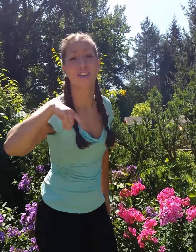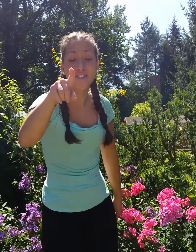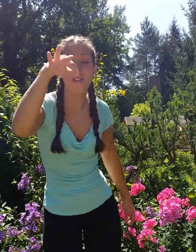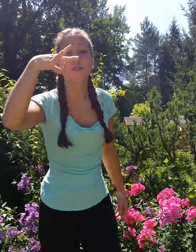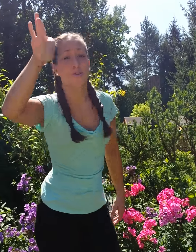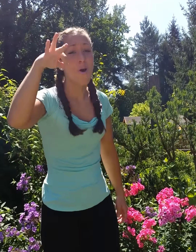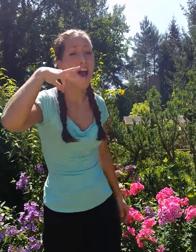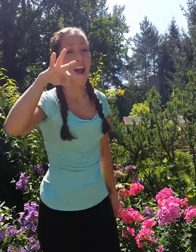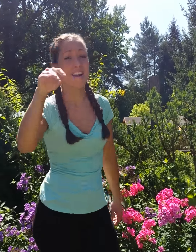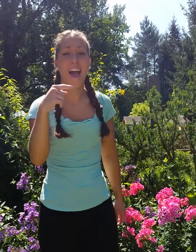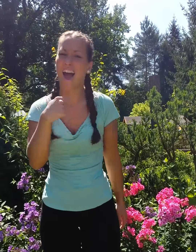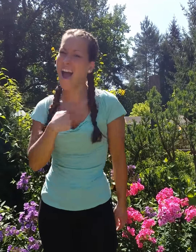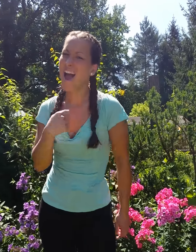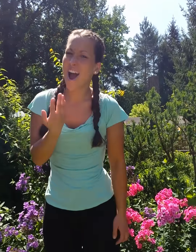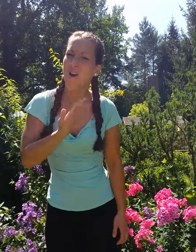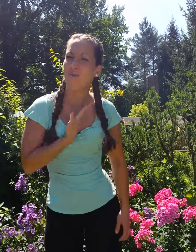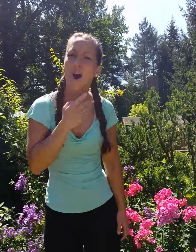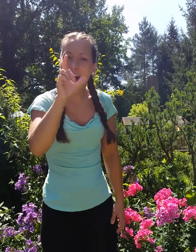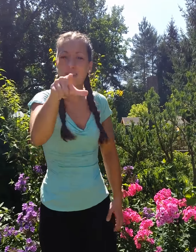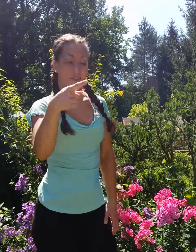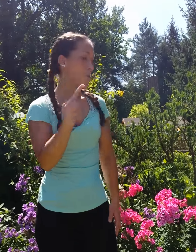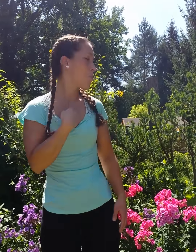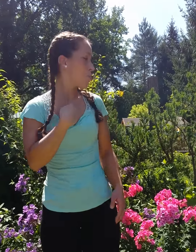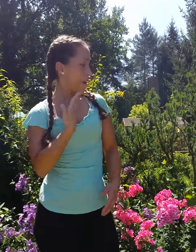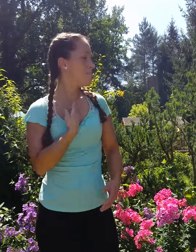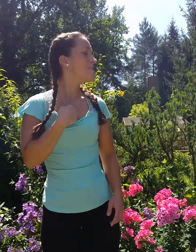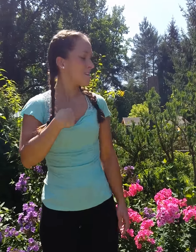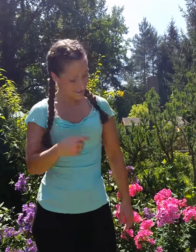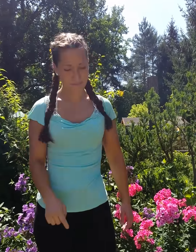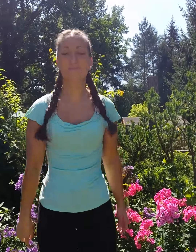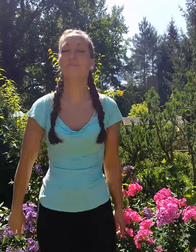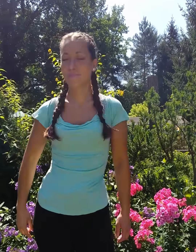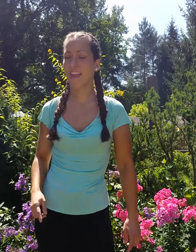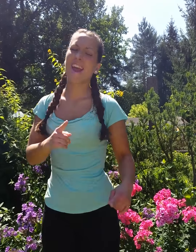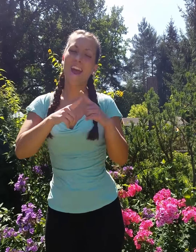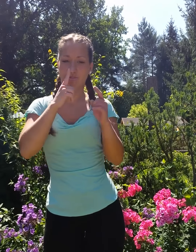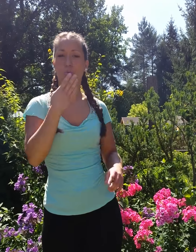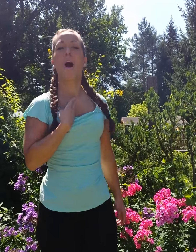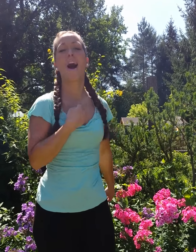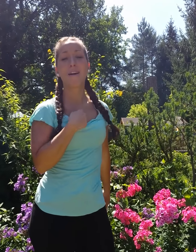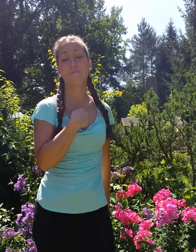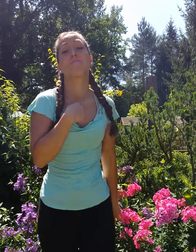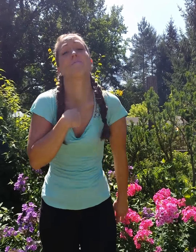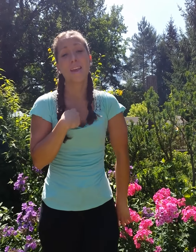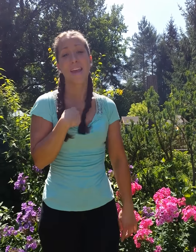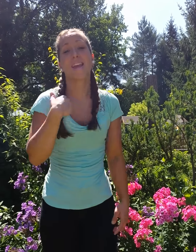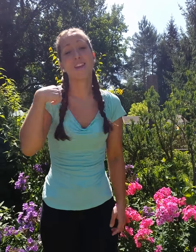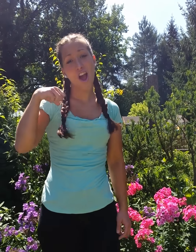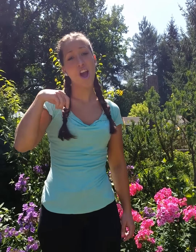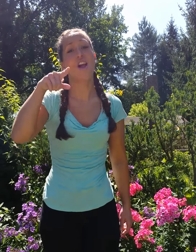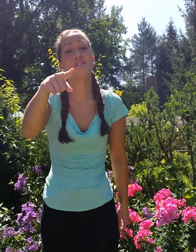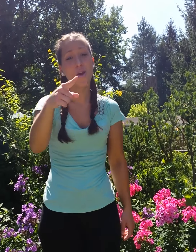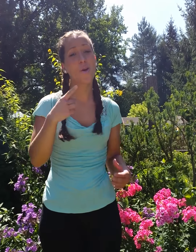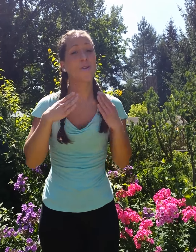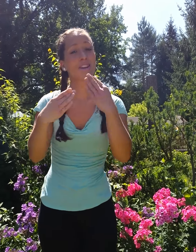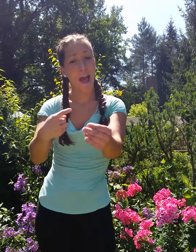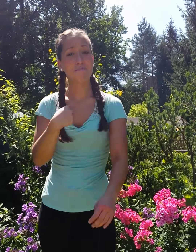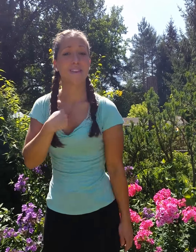Boy, you don't want me, I want you, boy. And if you want me, boy, you got